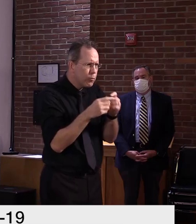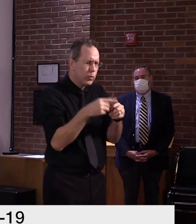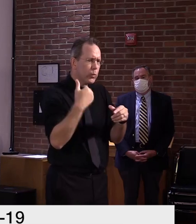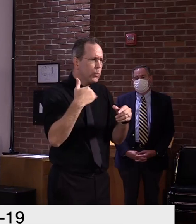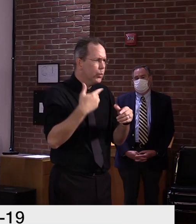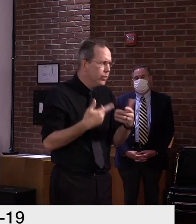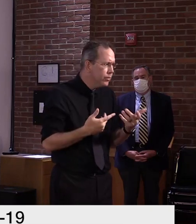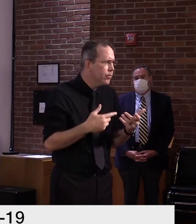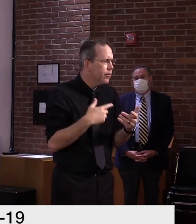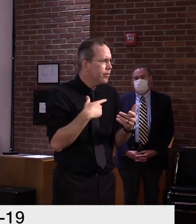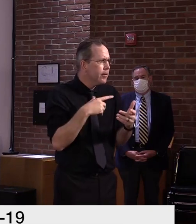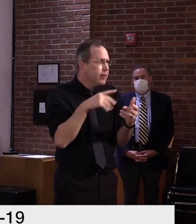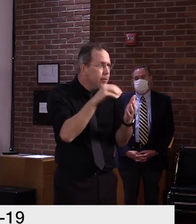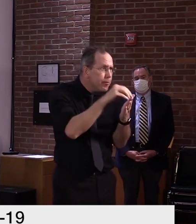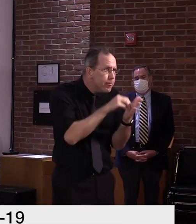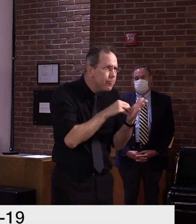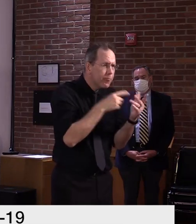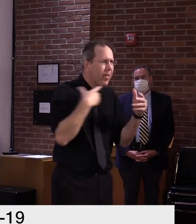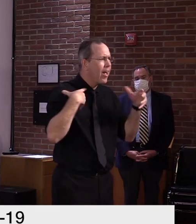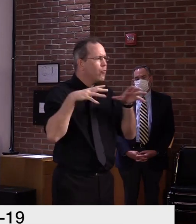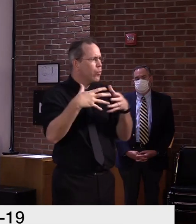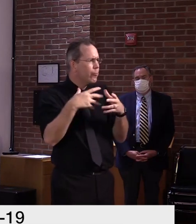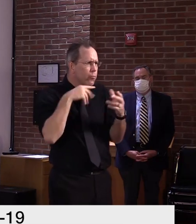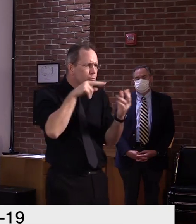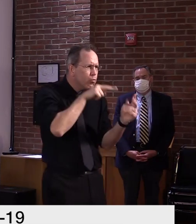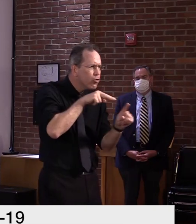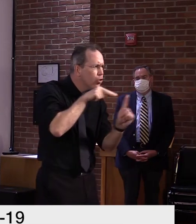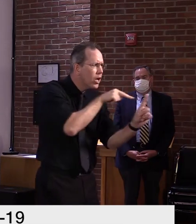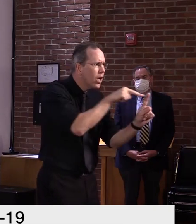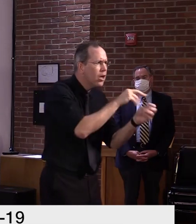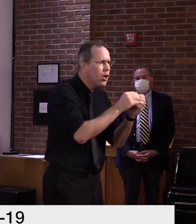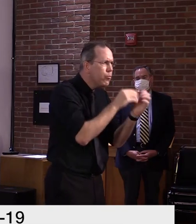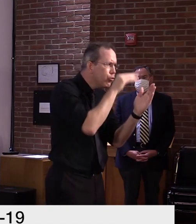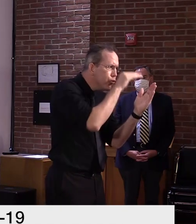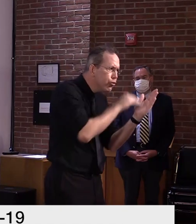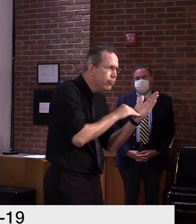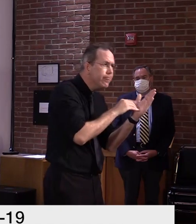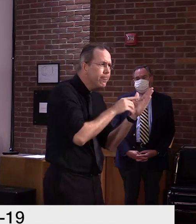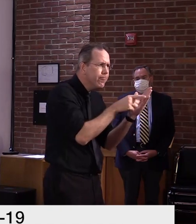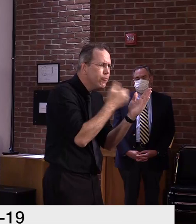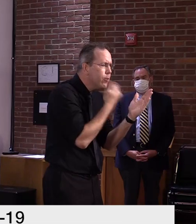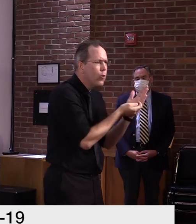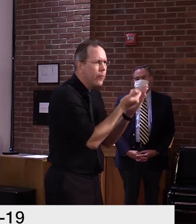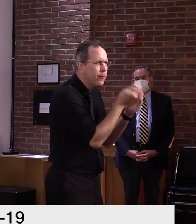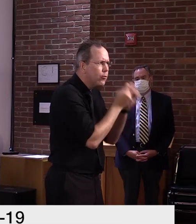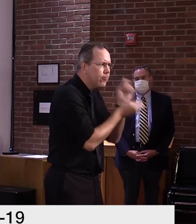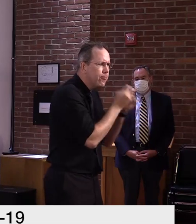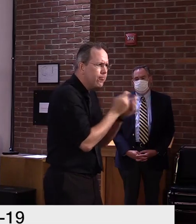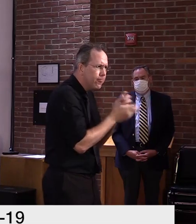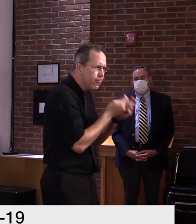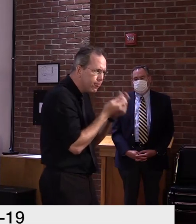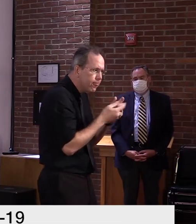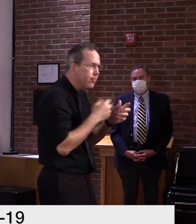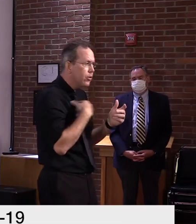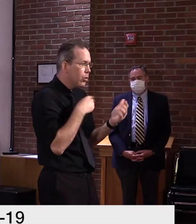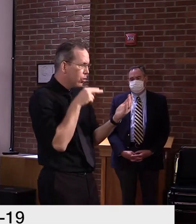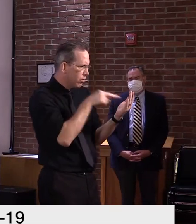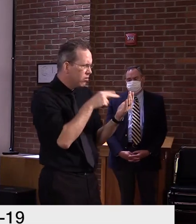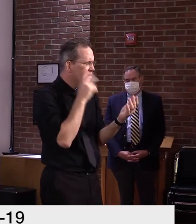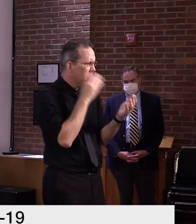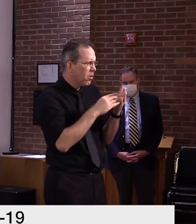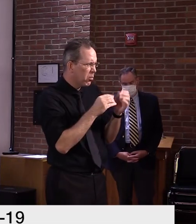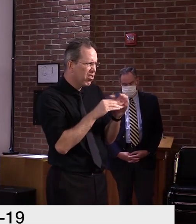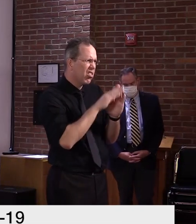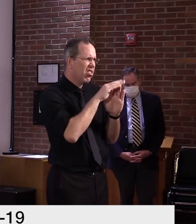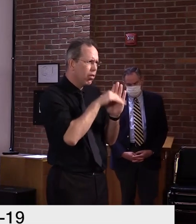analyze the data. So there are times that, uh, you may see a number on the website changing or not changing. Sometimes that